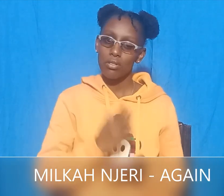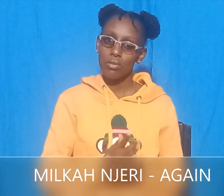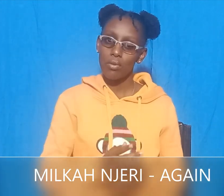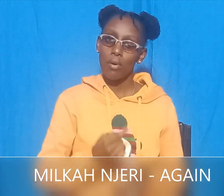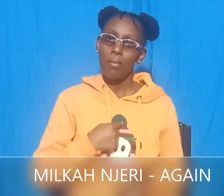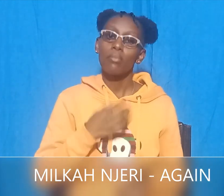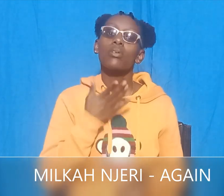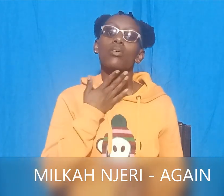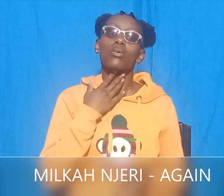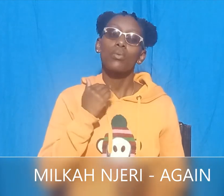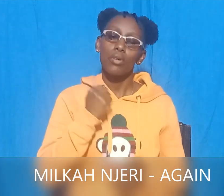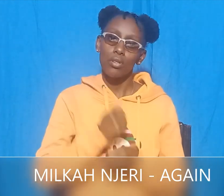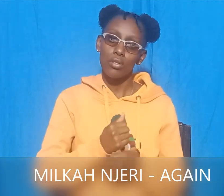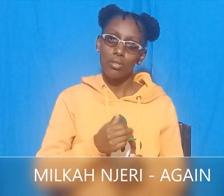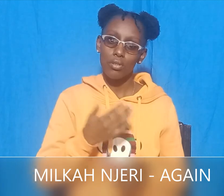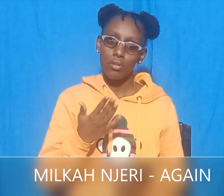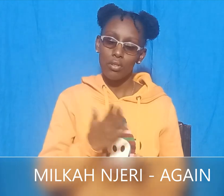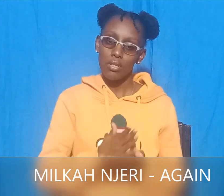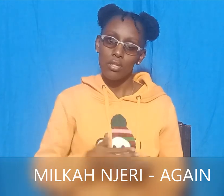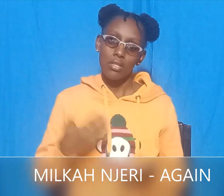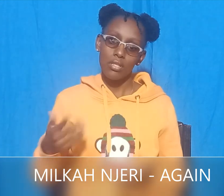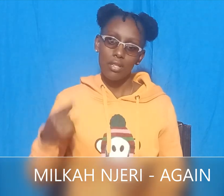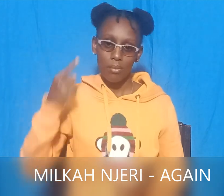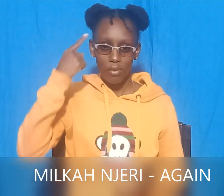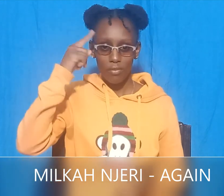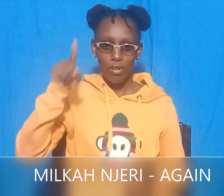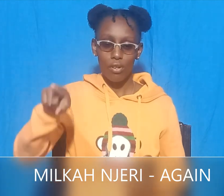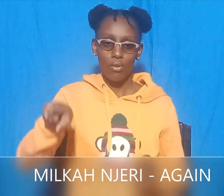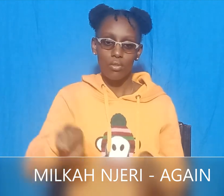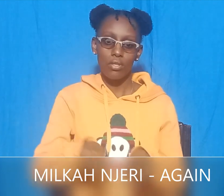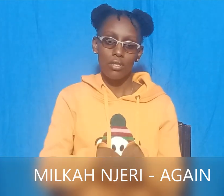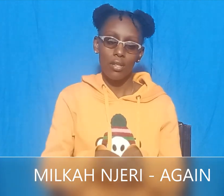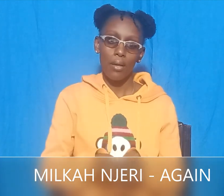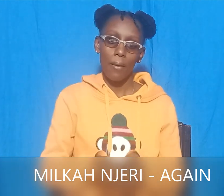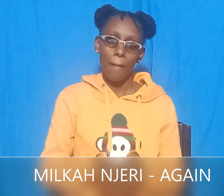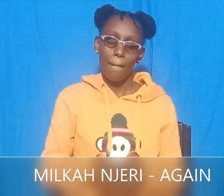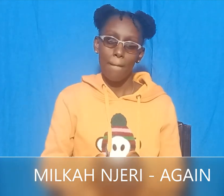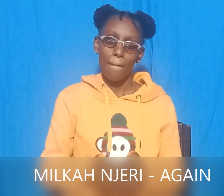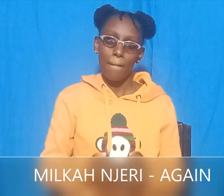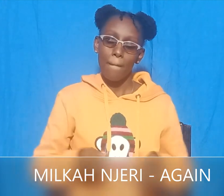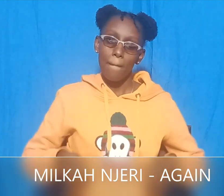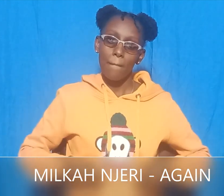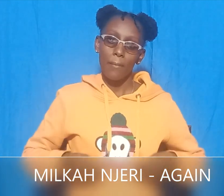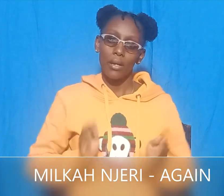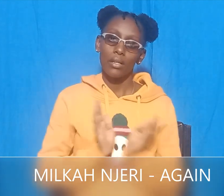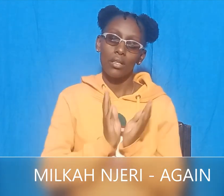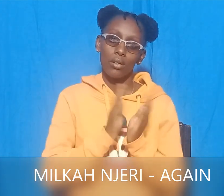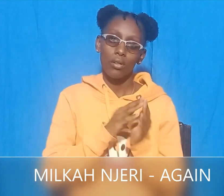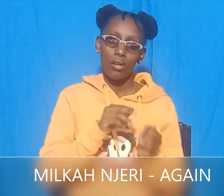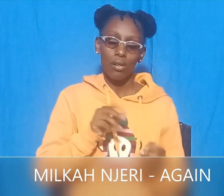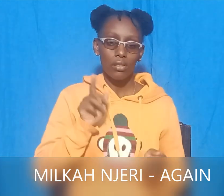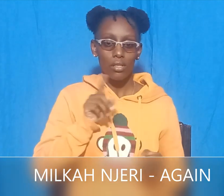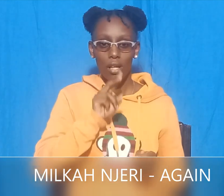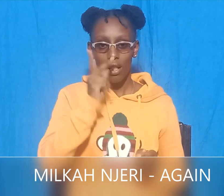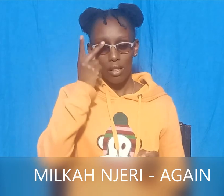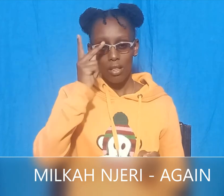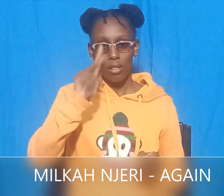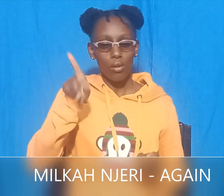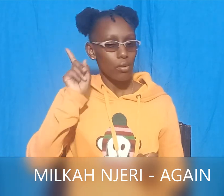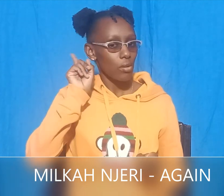to do something good for you. The monkey looked down at the crocodile and listened. The crocodile said,